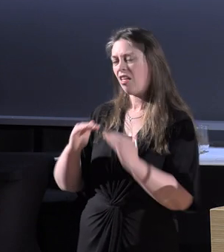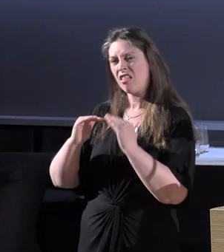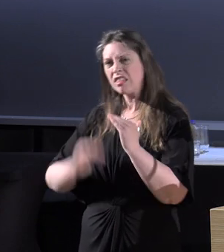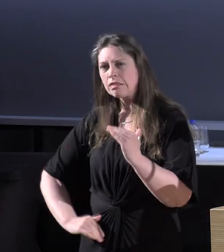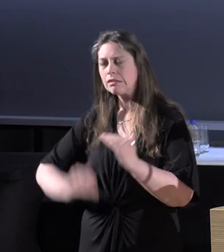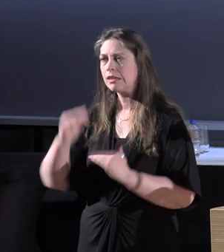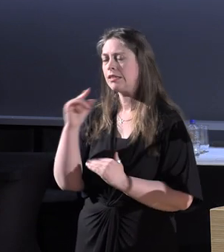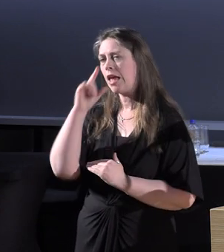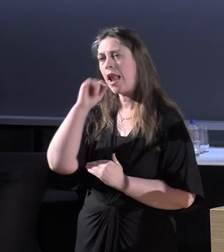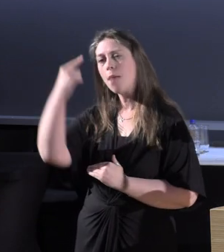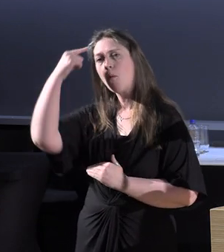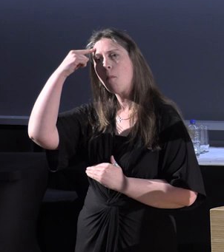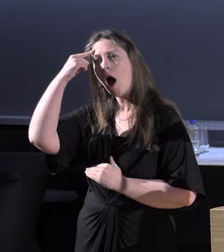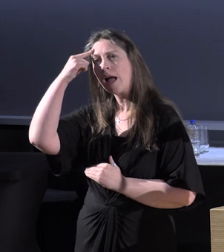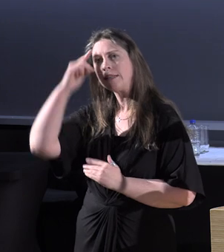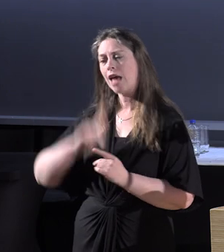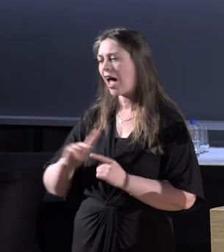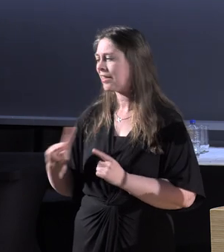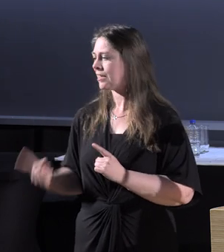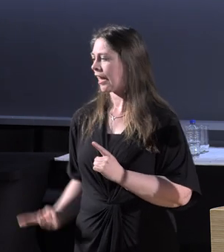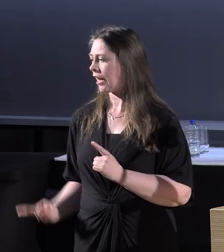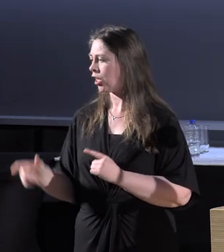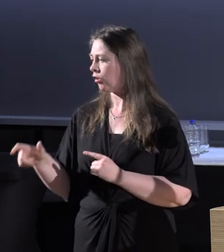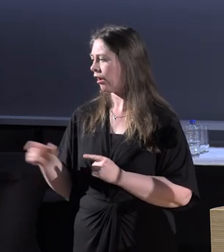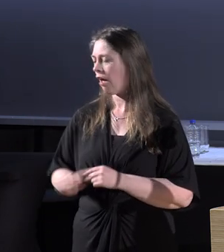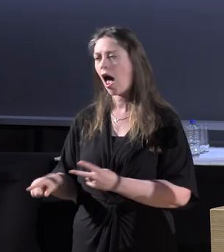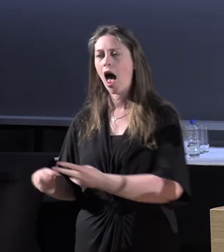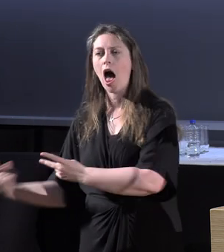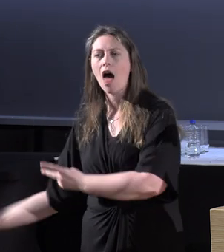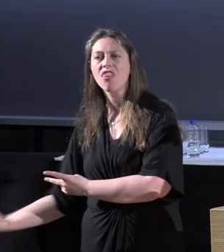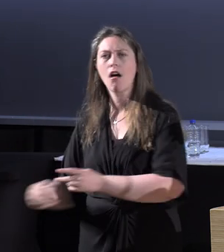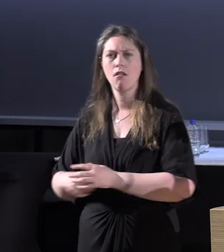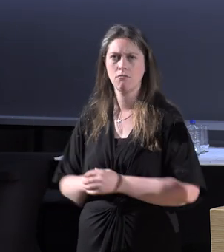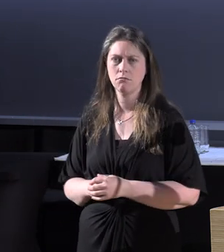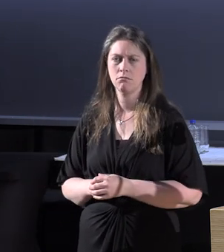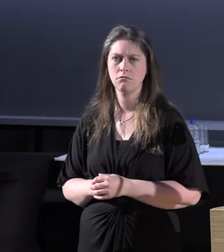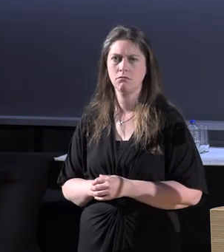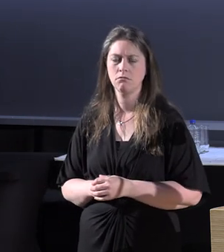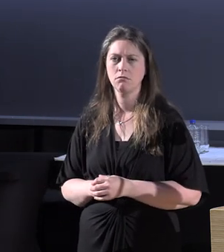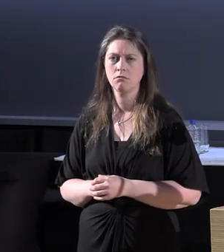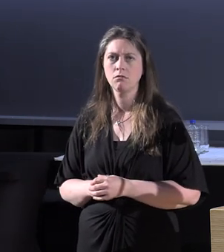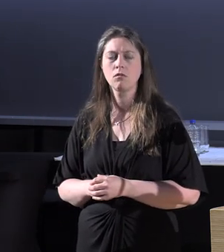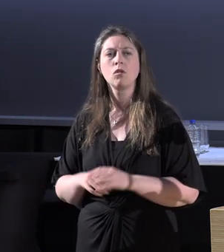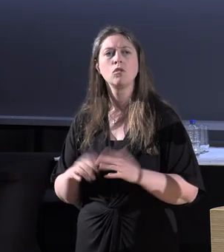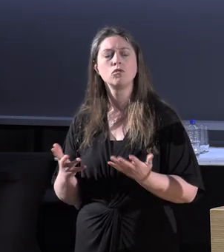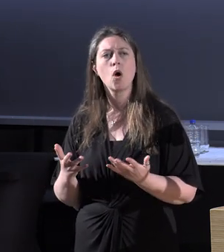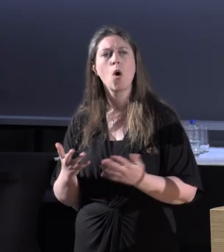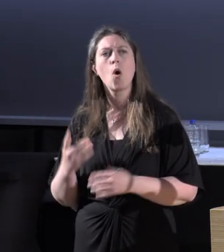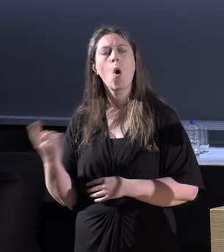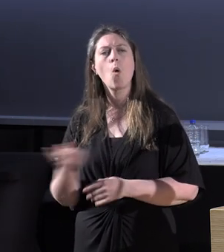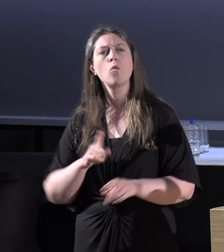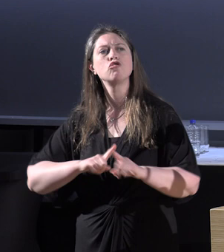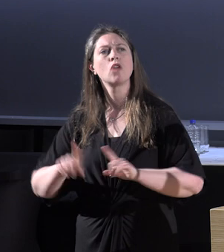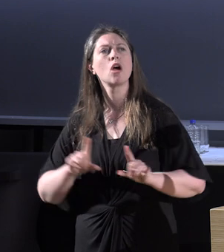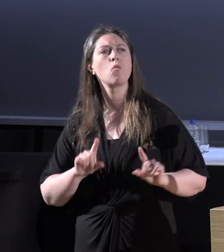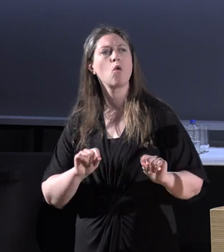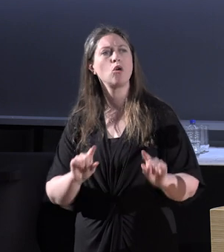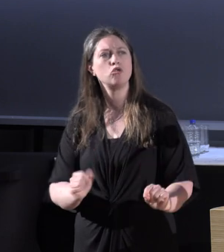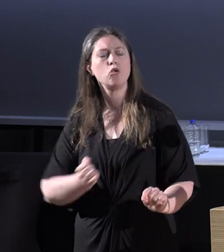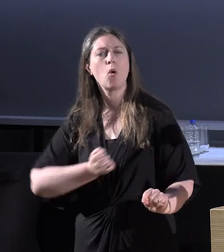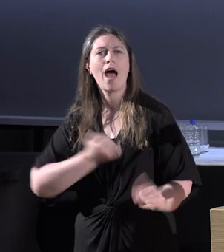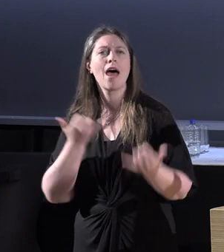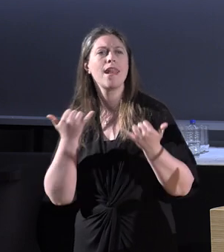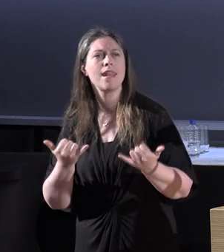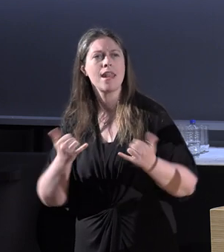secondary, considered other. And so what we're trying to do with our